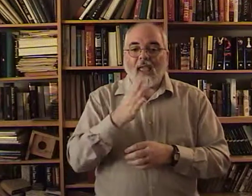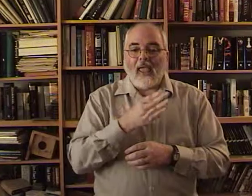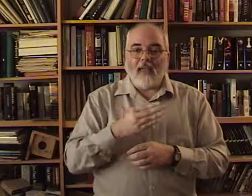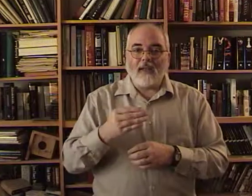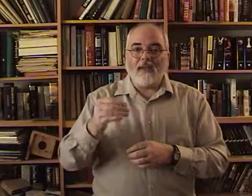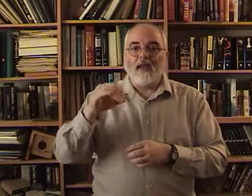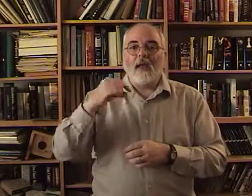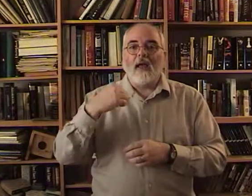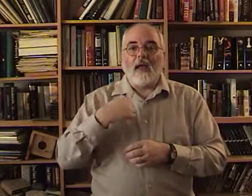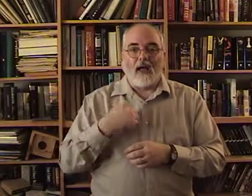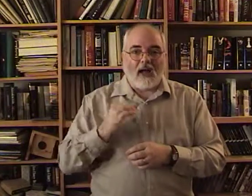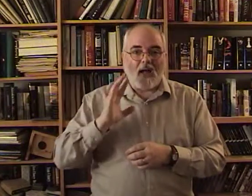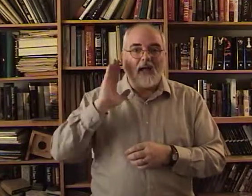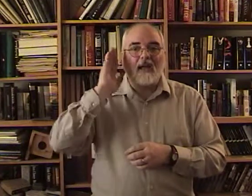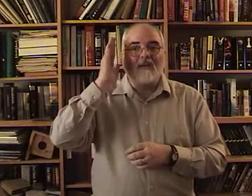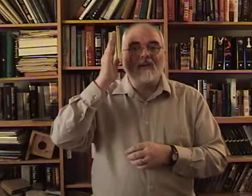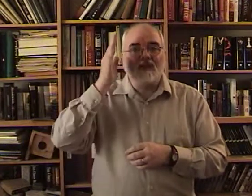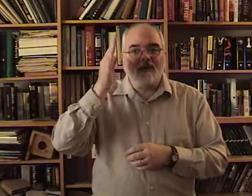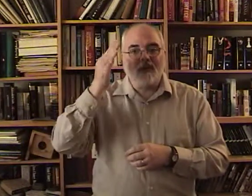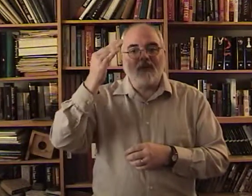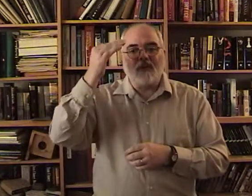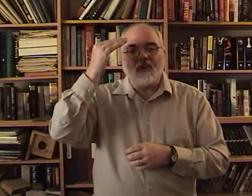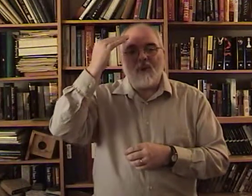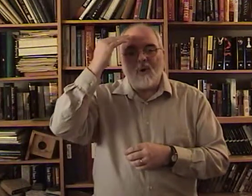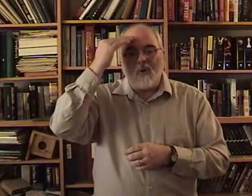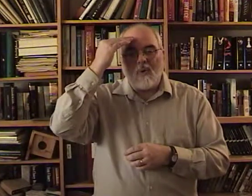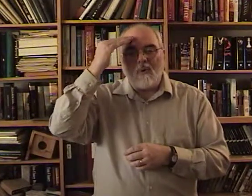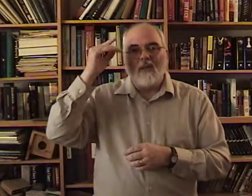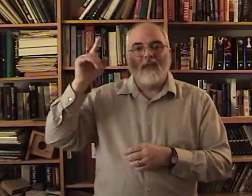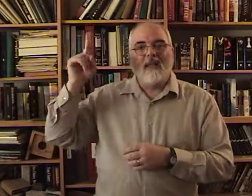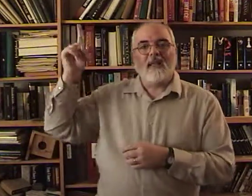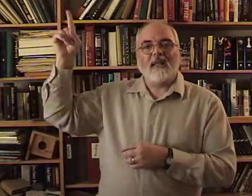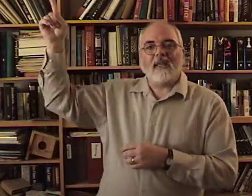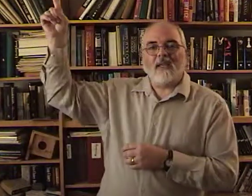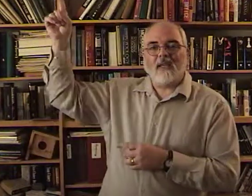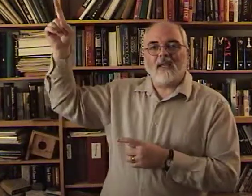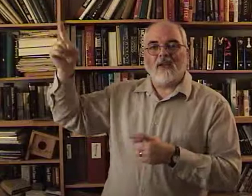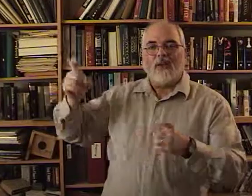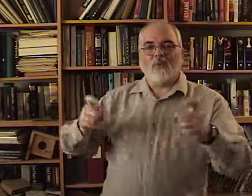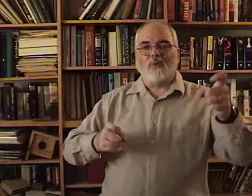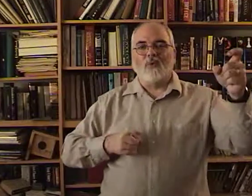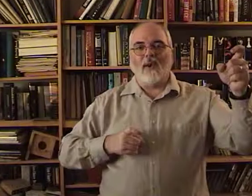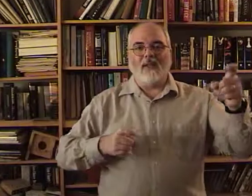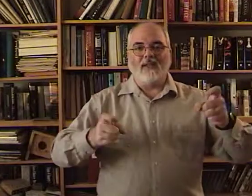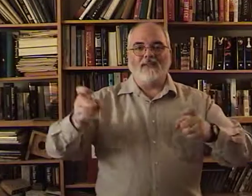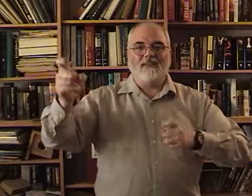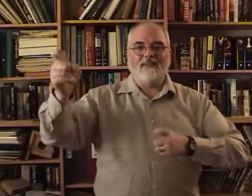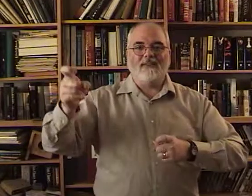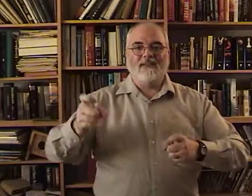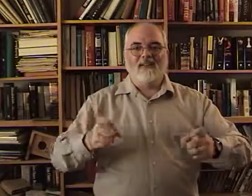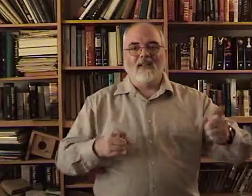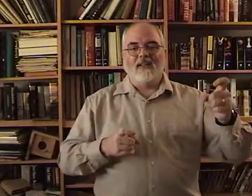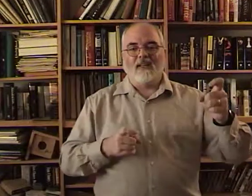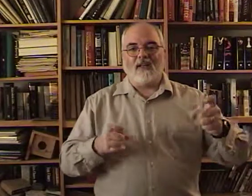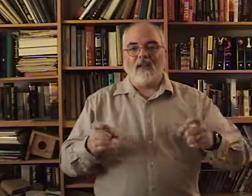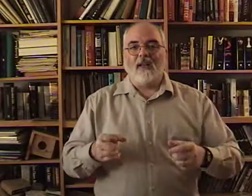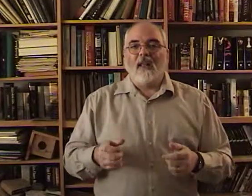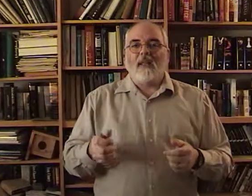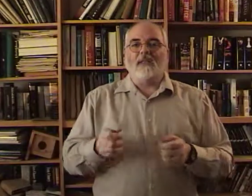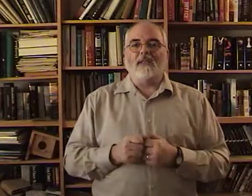And. I'll. Know. He. Reigns. Alright. This is